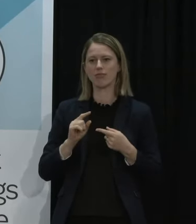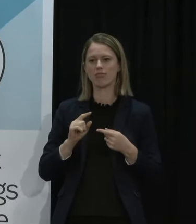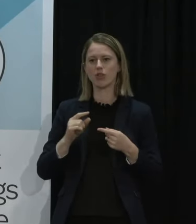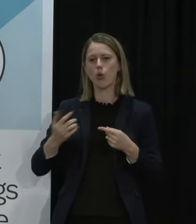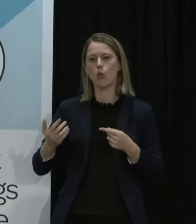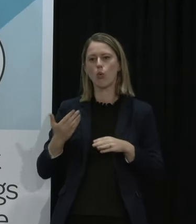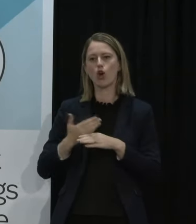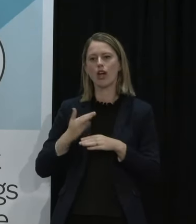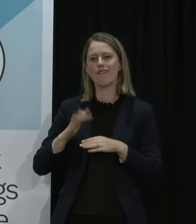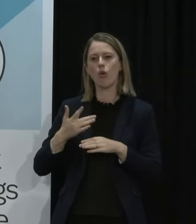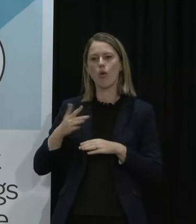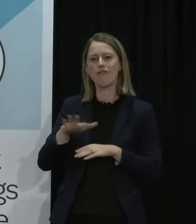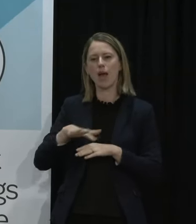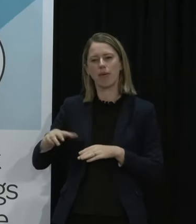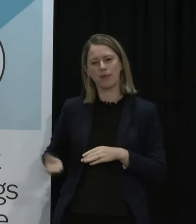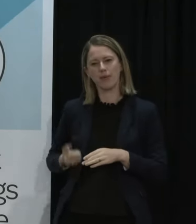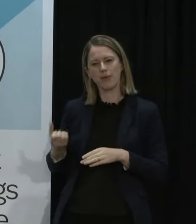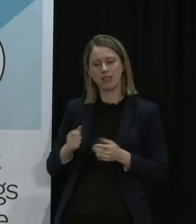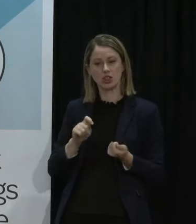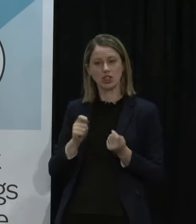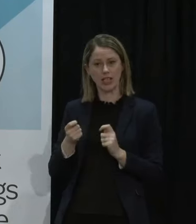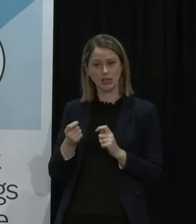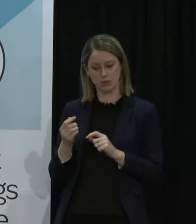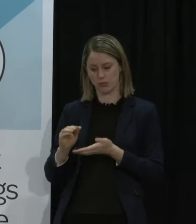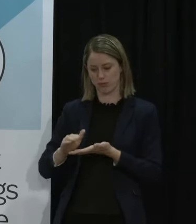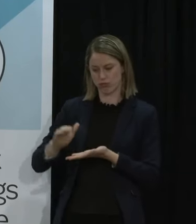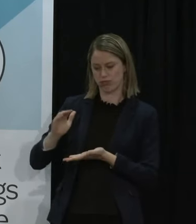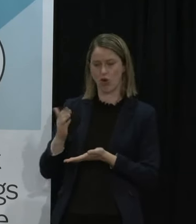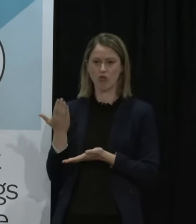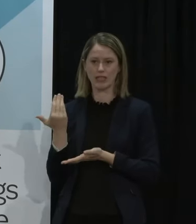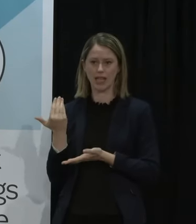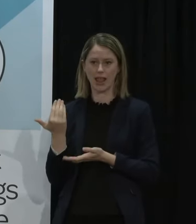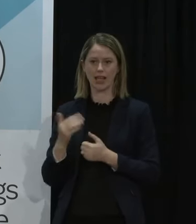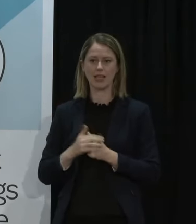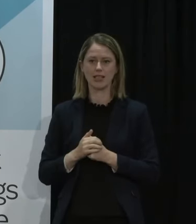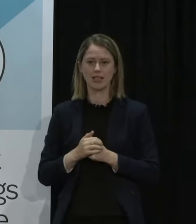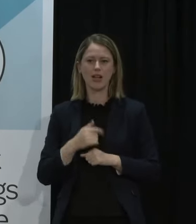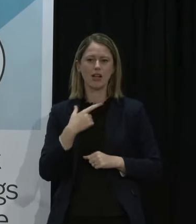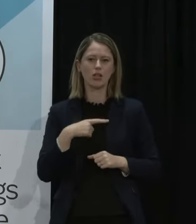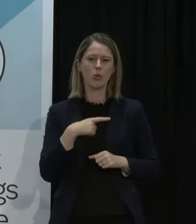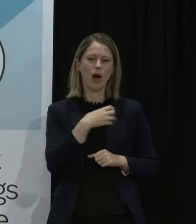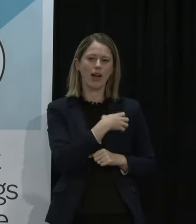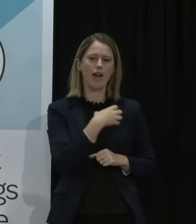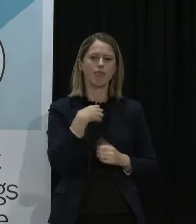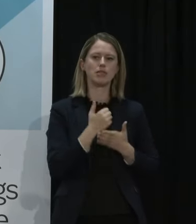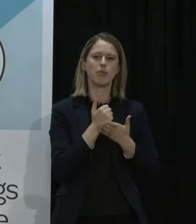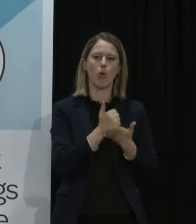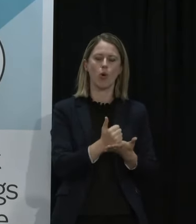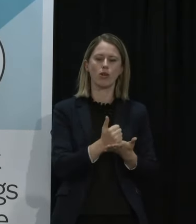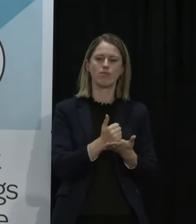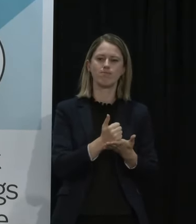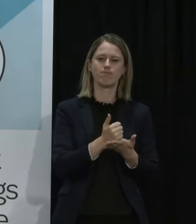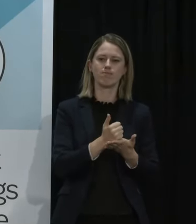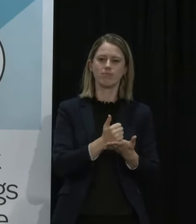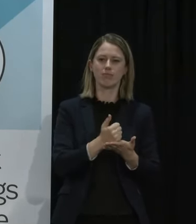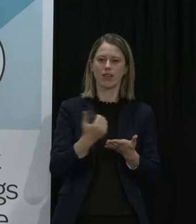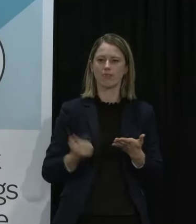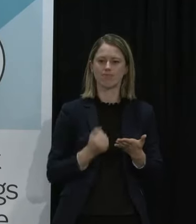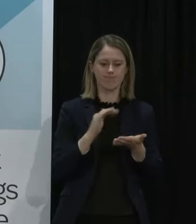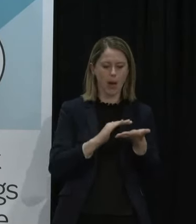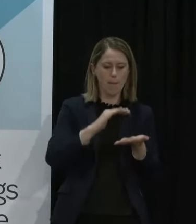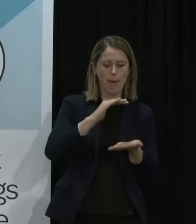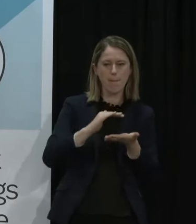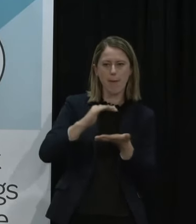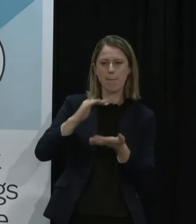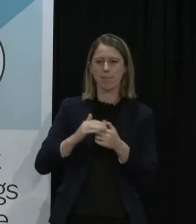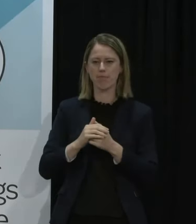some of which you saw only a matter of weeks ago it's why we've lifted government support rates it's why we made changes to